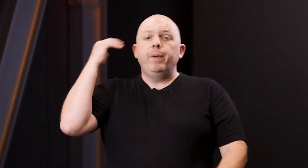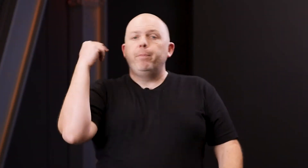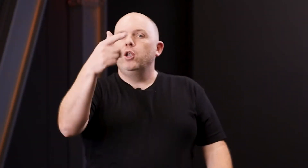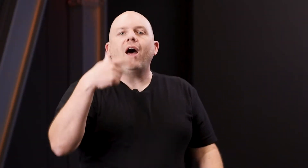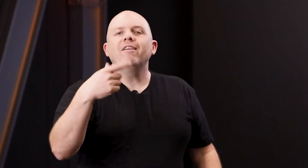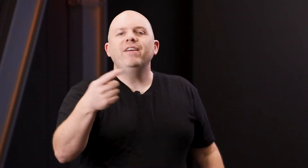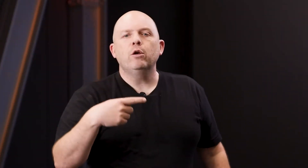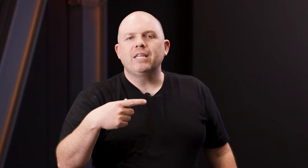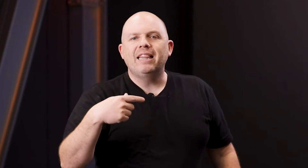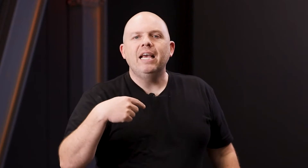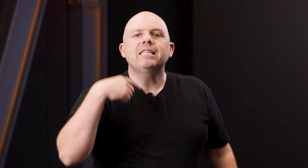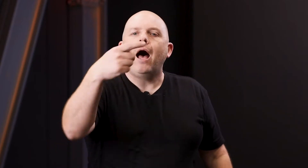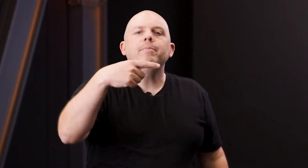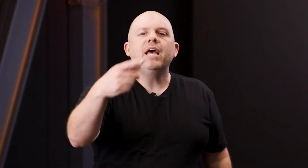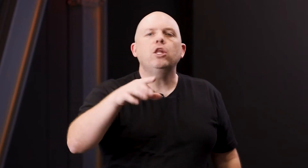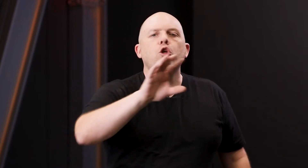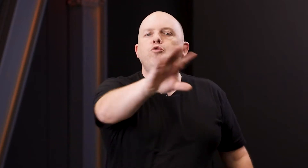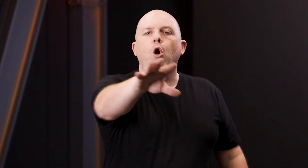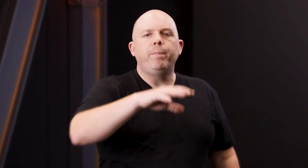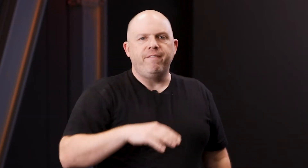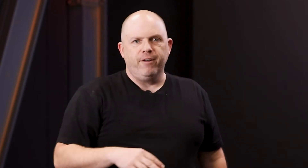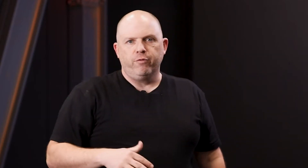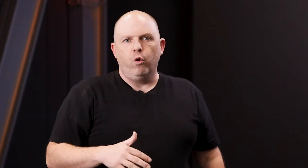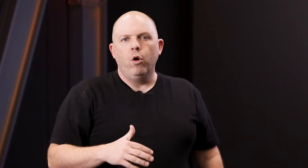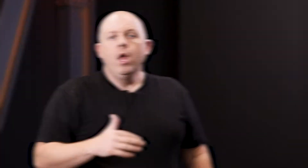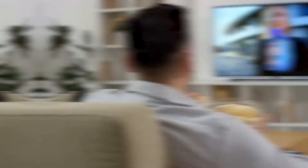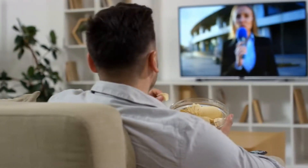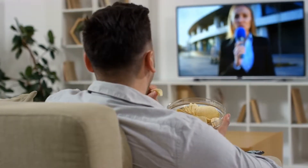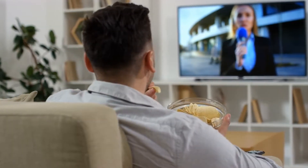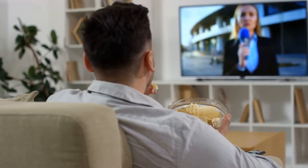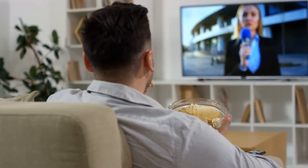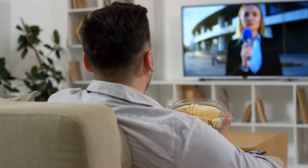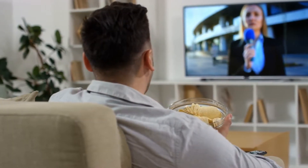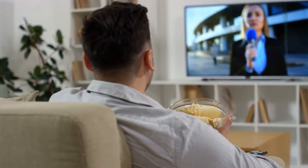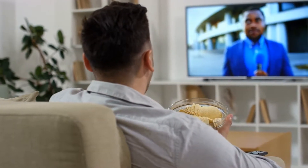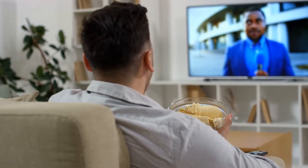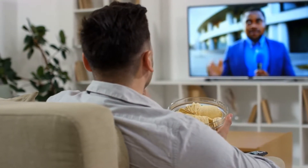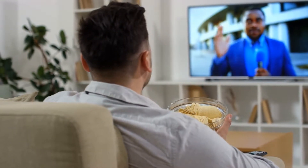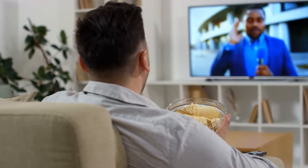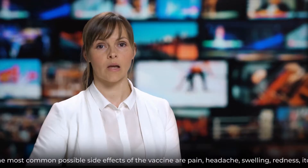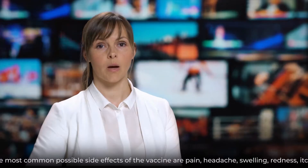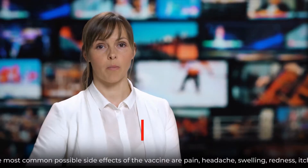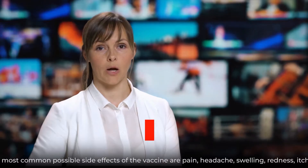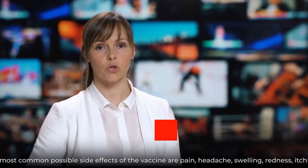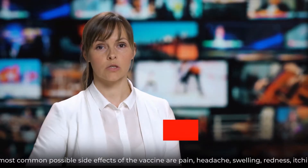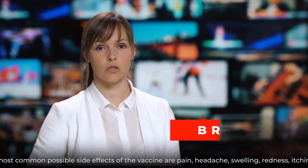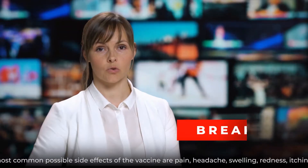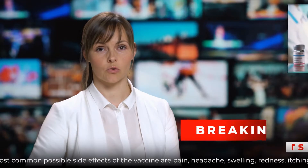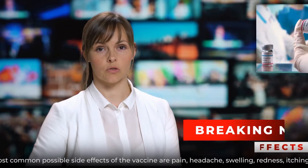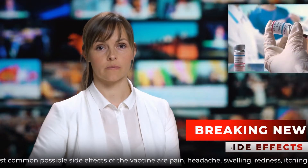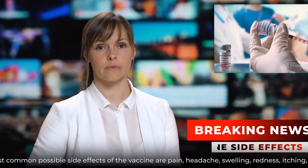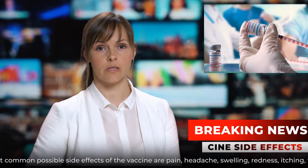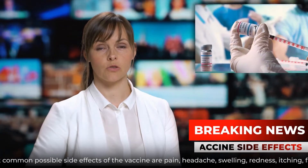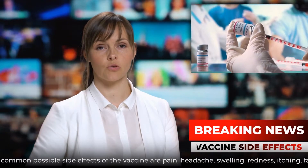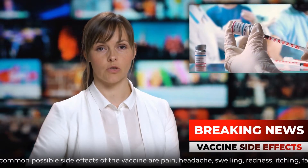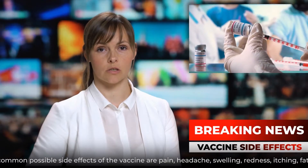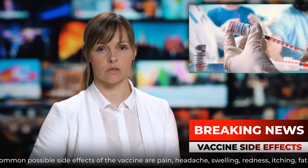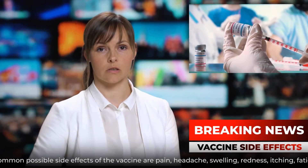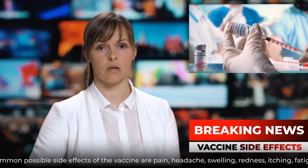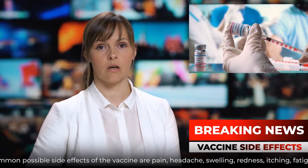people not on videos like this. I'm telling you, don't be fearful. But when we hear the news media, and we hear our friends, and we hear our family, we